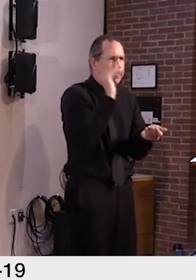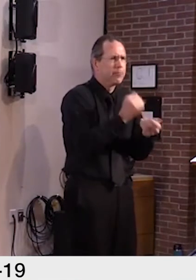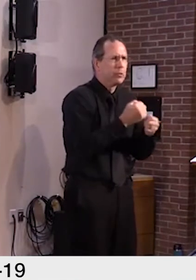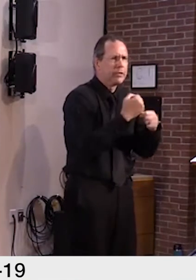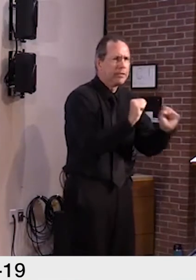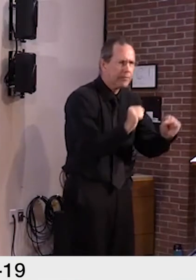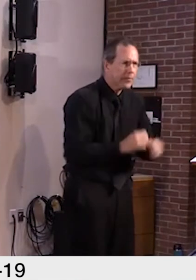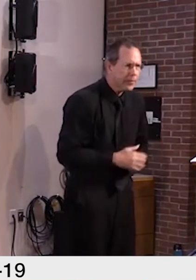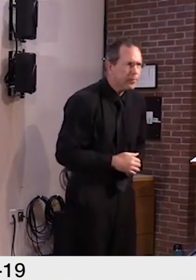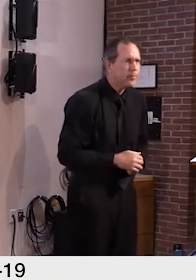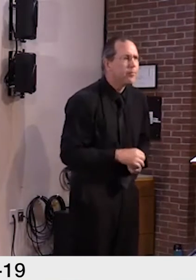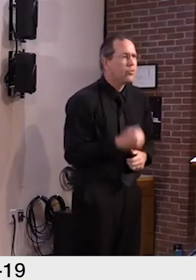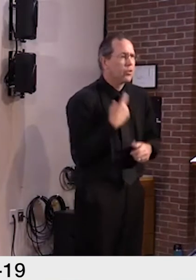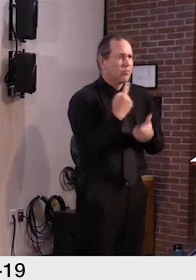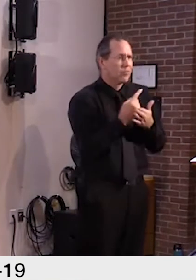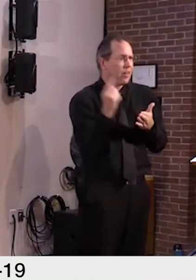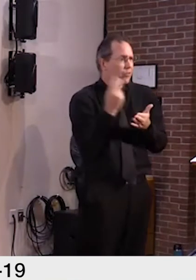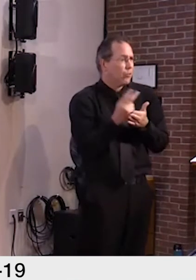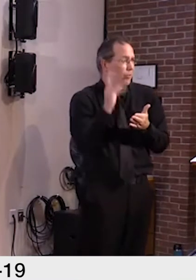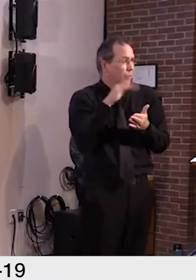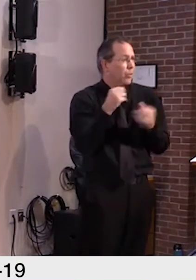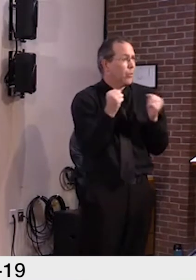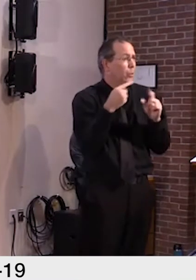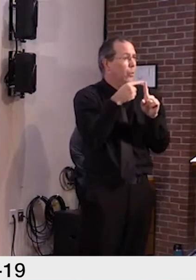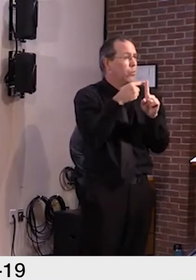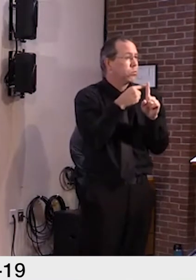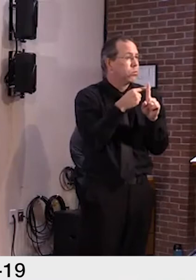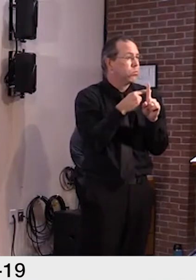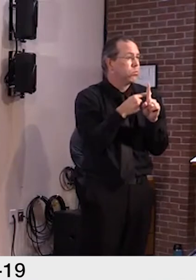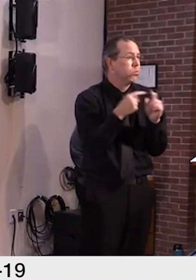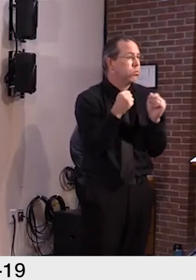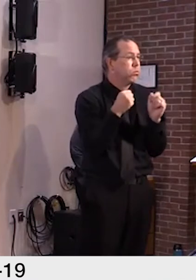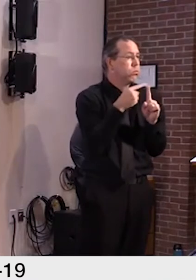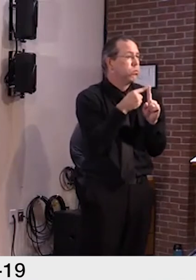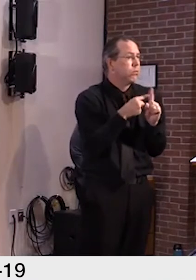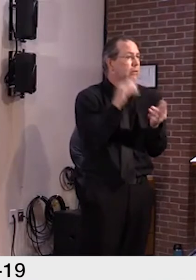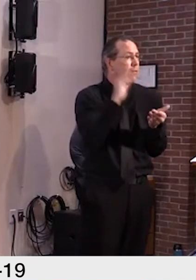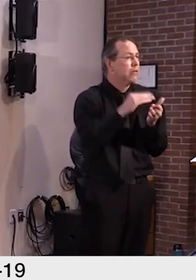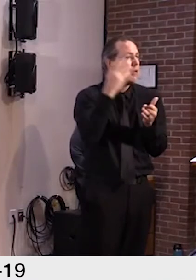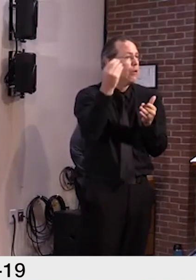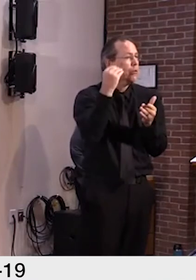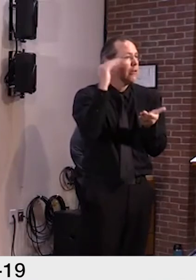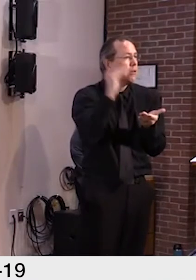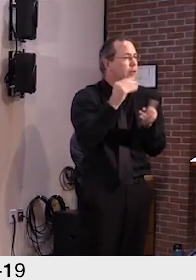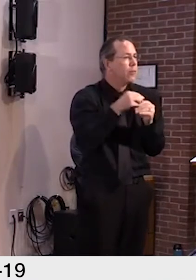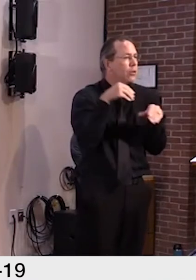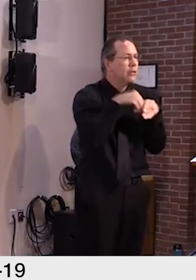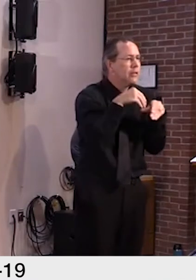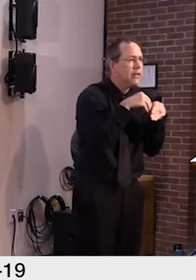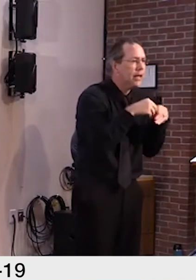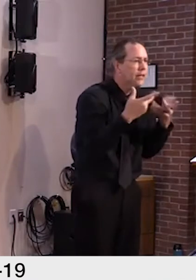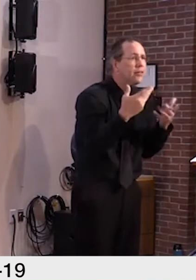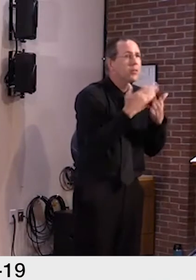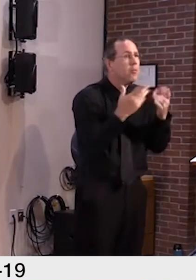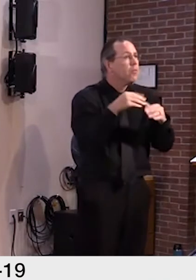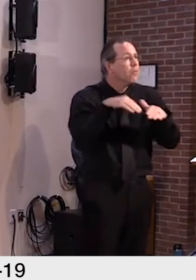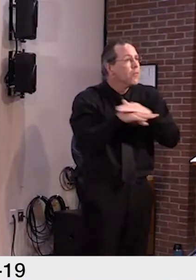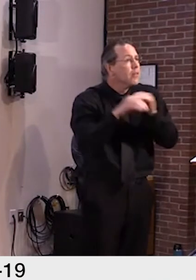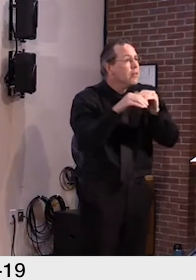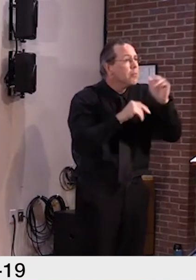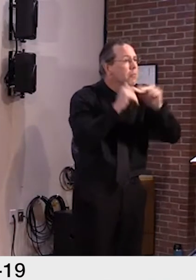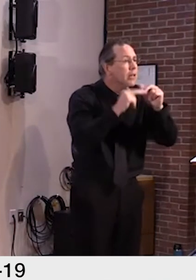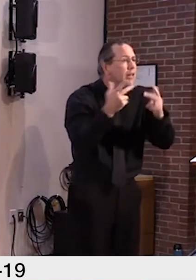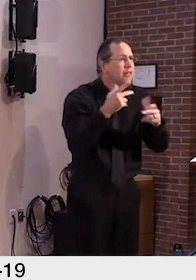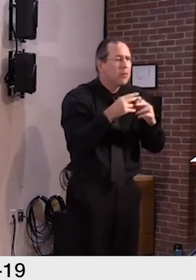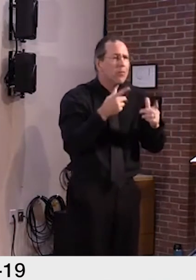weeks and it's impacted on our ability to do the daily health check process. The colder weather has made it difficult to obtain accurate